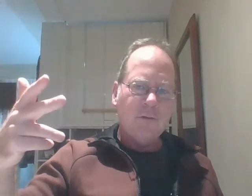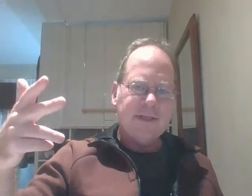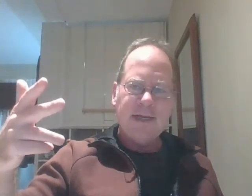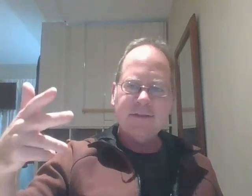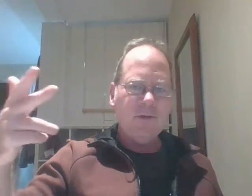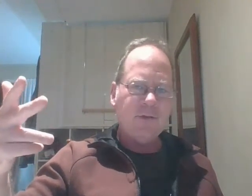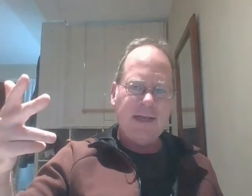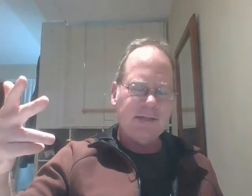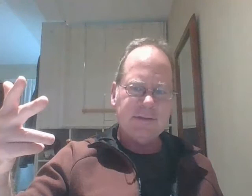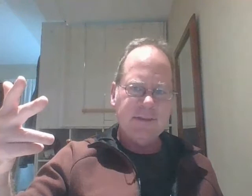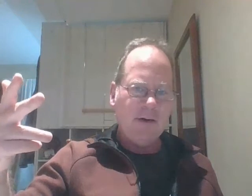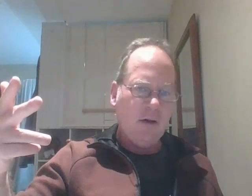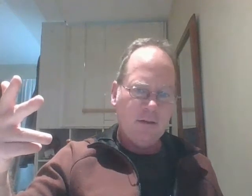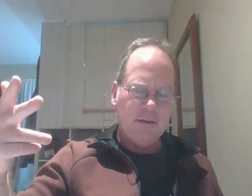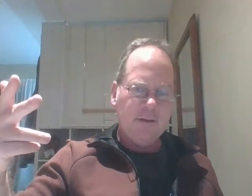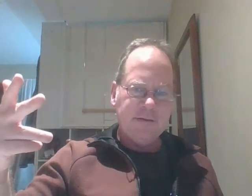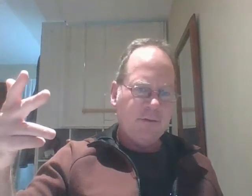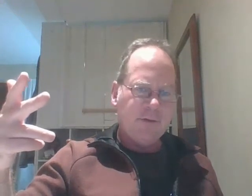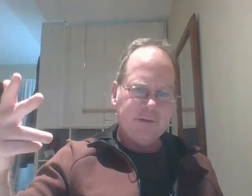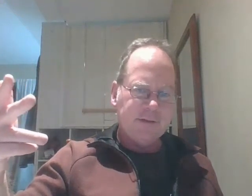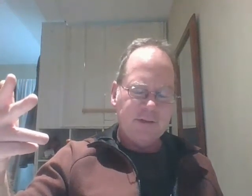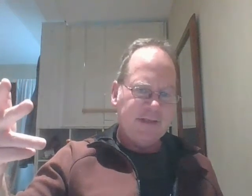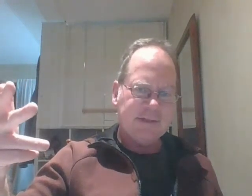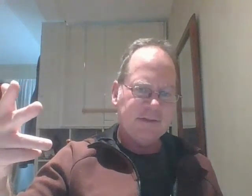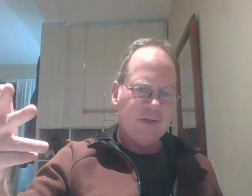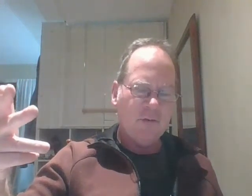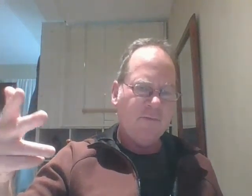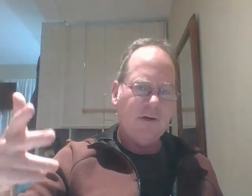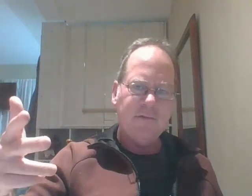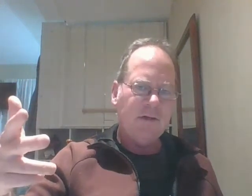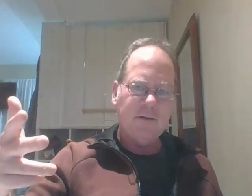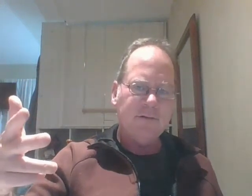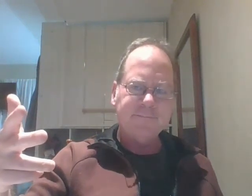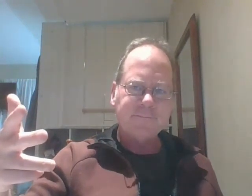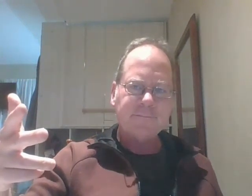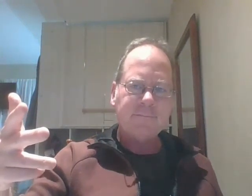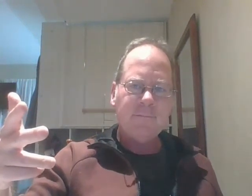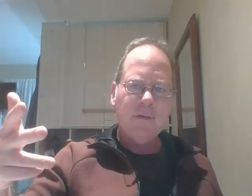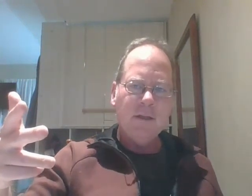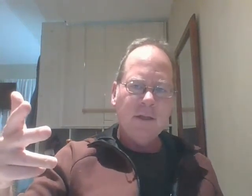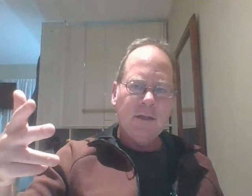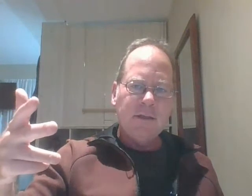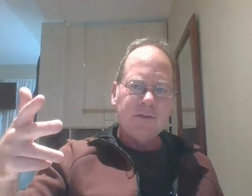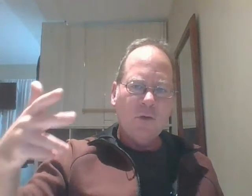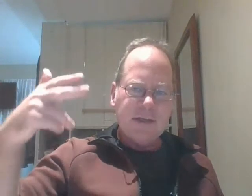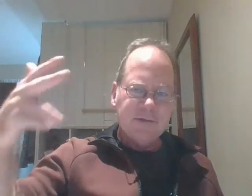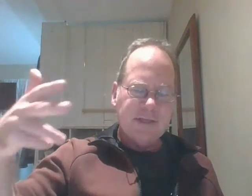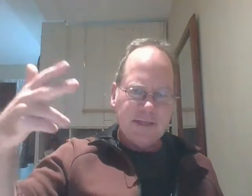tax or no tax at all they're either the tax is zero or very very little so because they're kingdoms